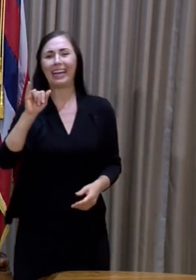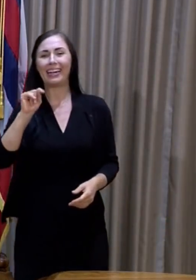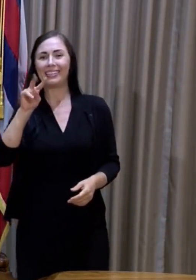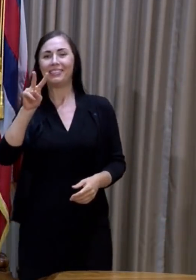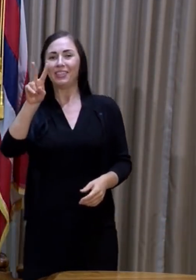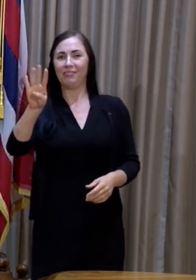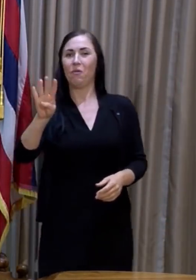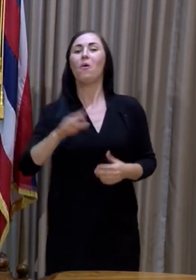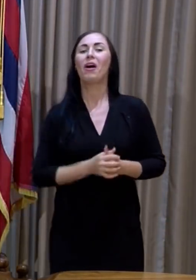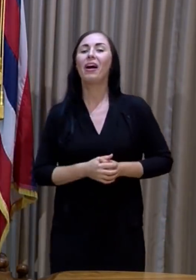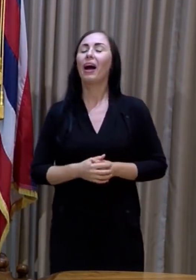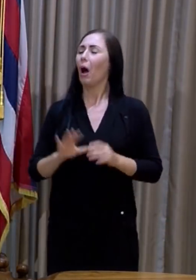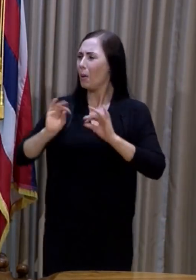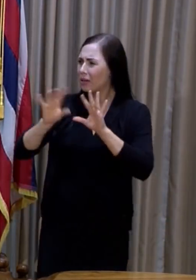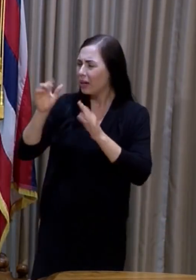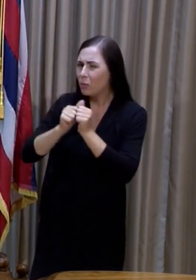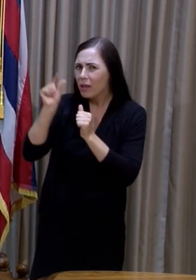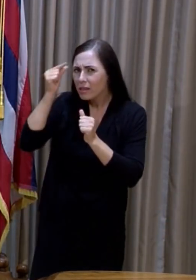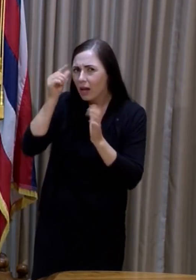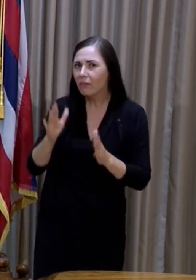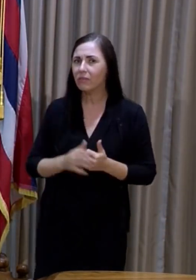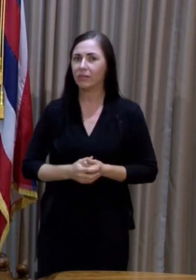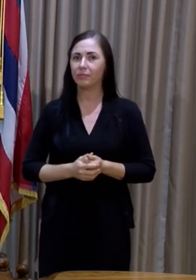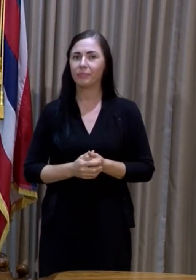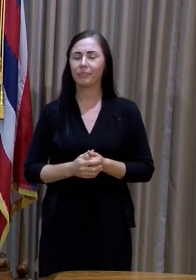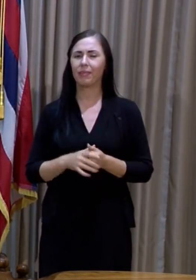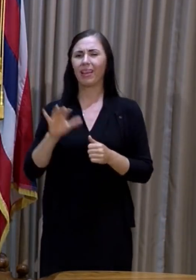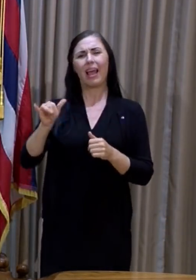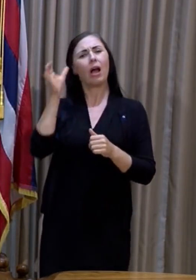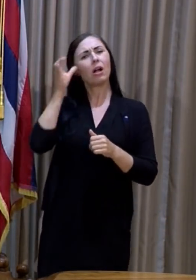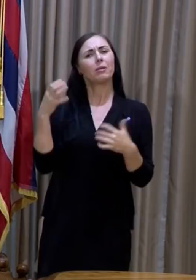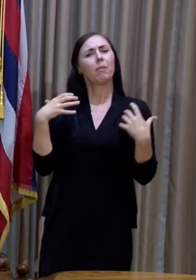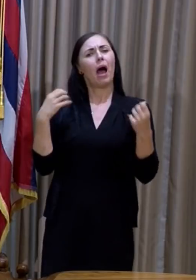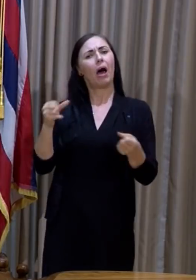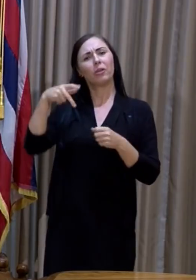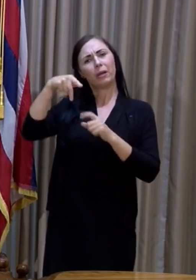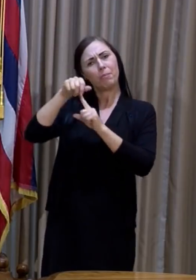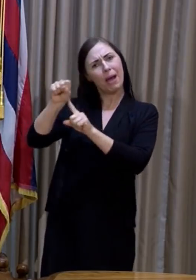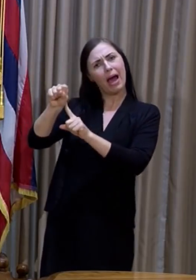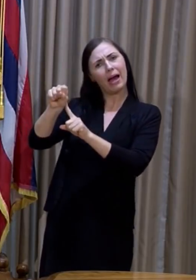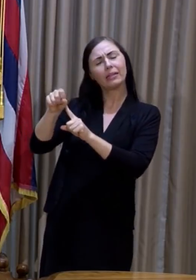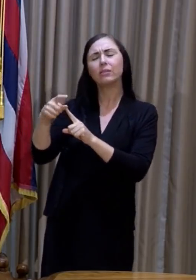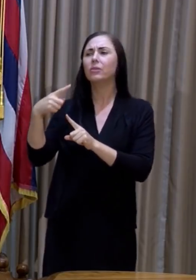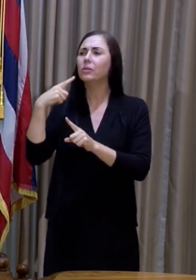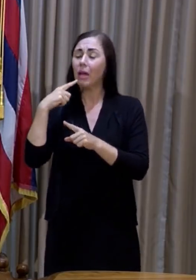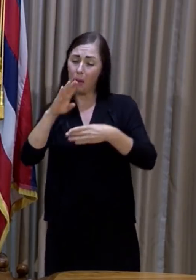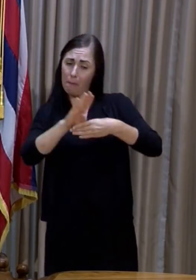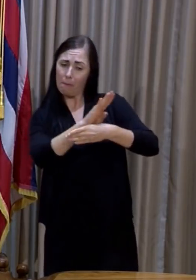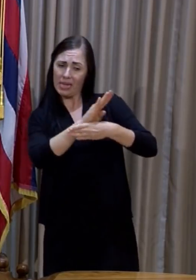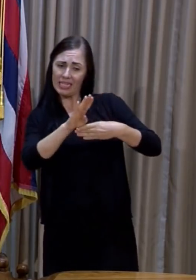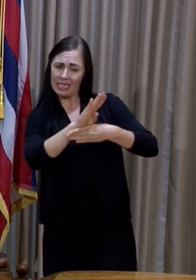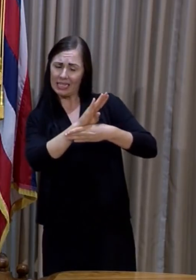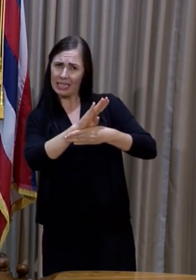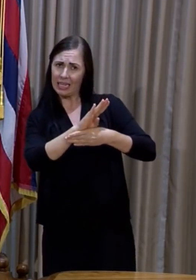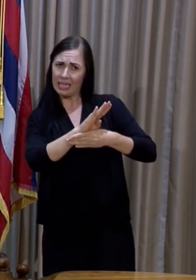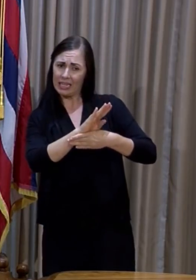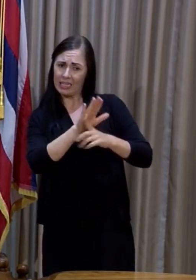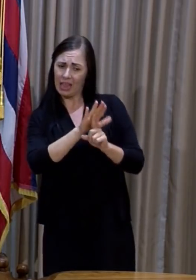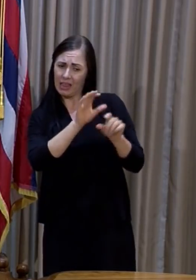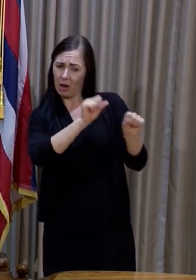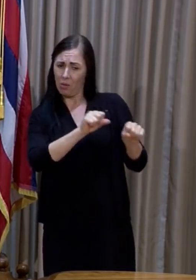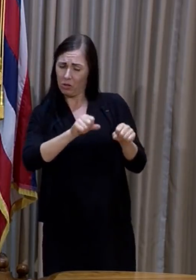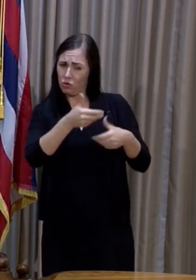Just to clarify for the governor about the health passes, I mean, you mentioned businesses and their ability to hire, but, you know, more so for